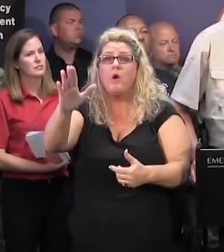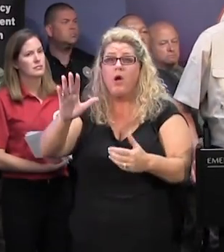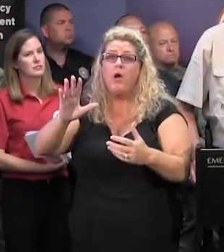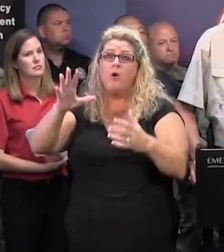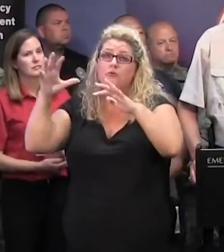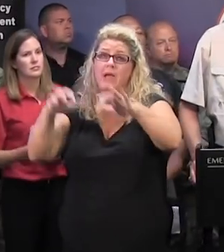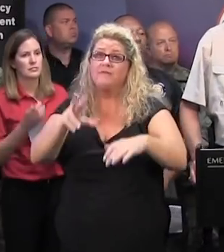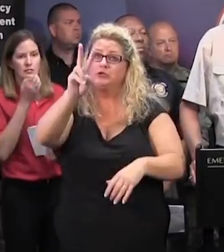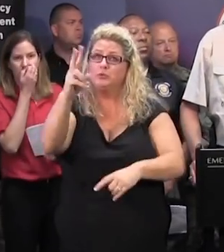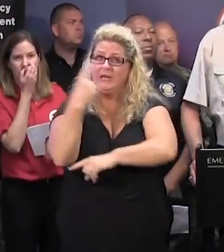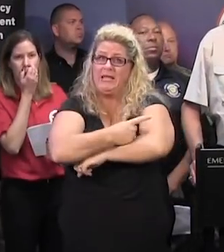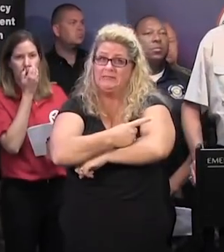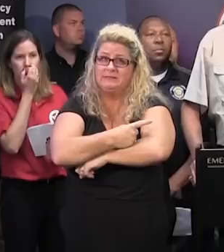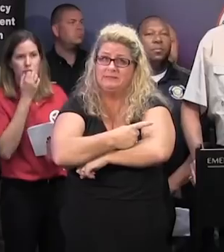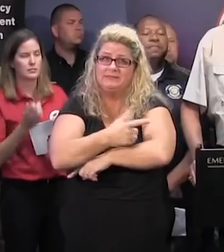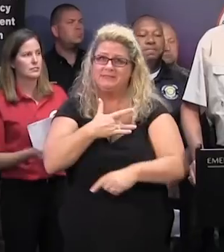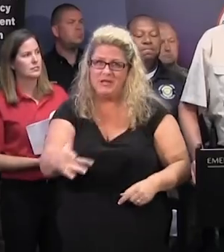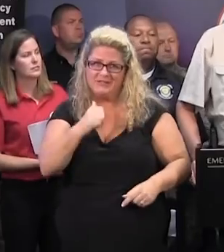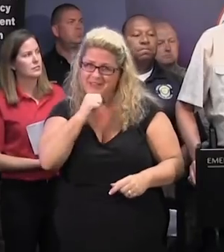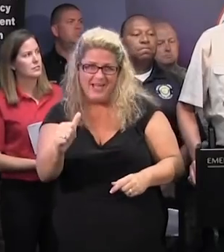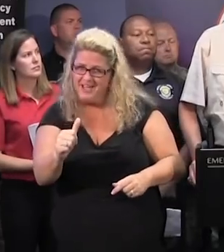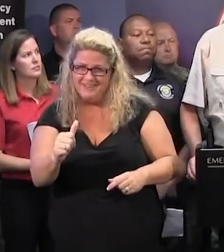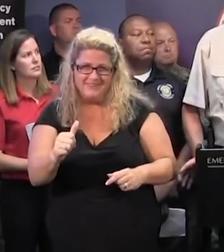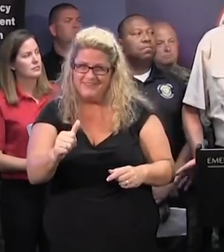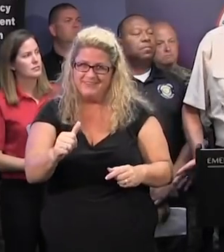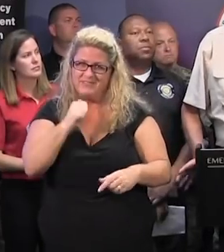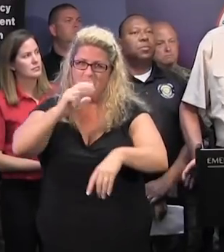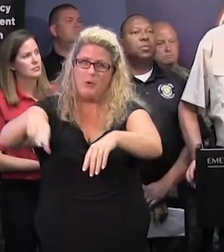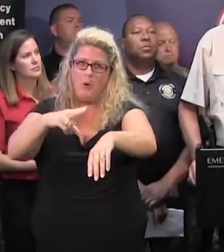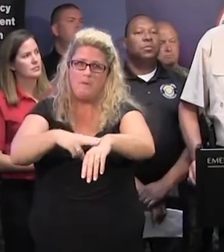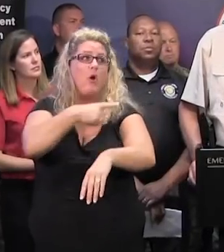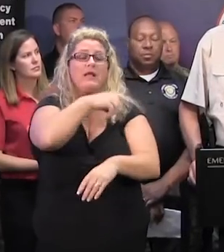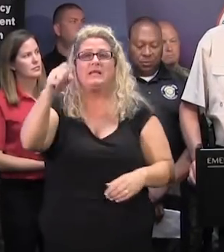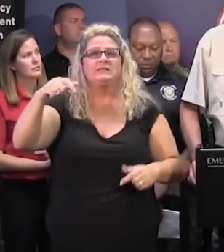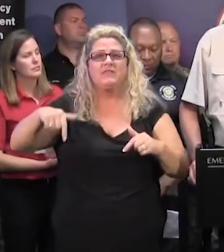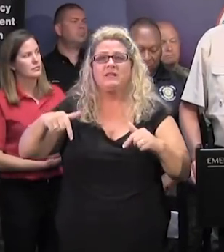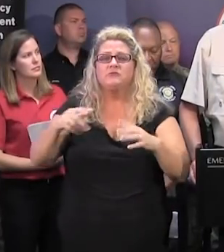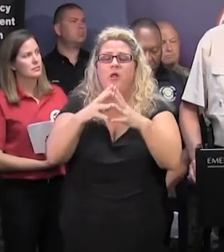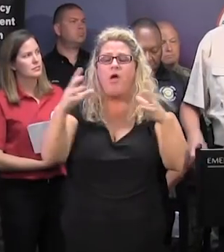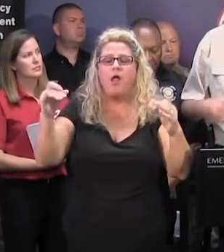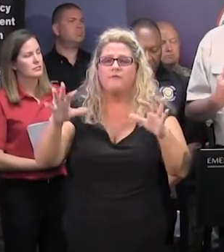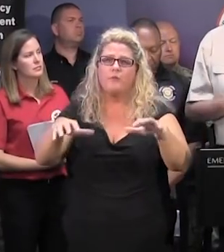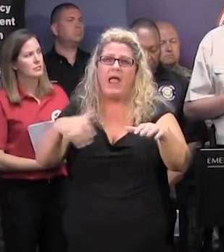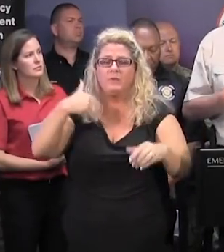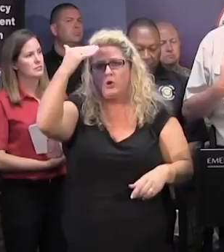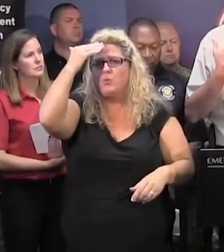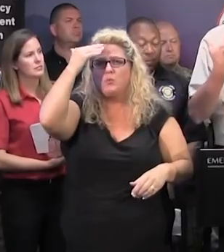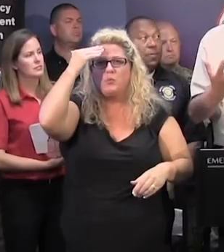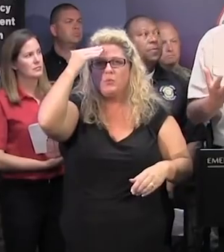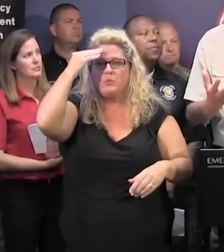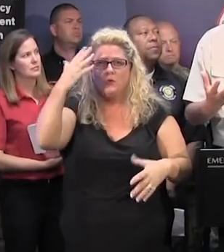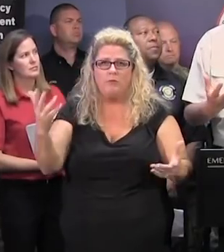days, which is longer than usual. Yes, sir, Governor. We know this is a rain event. I mean, we still have a storm that